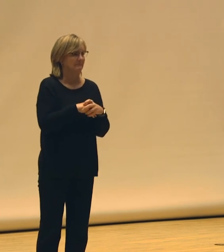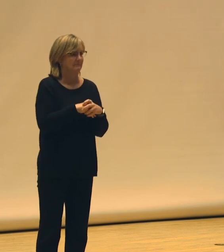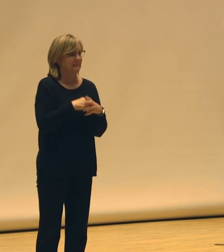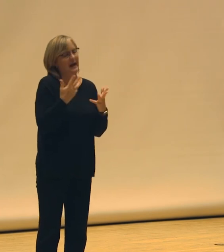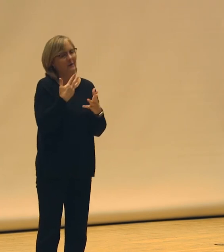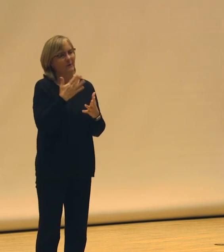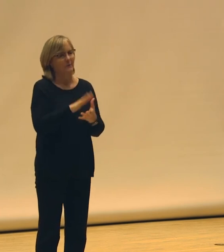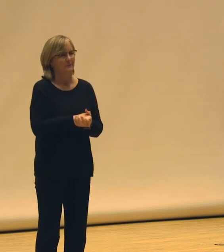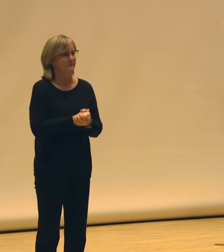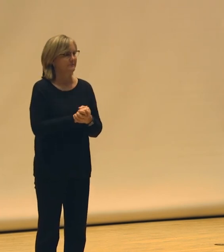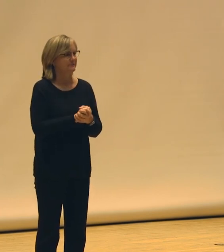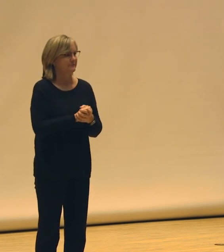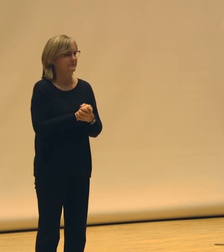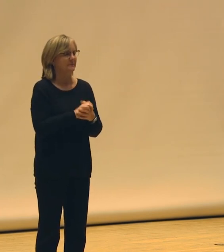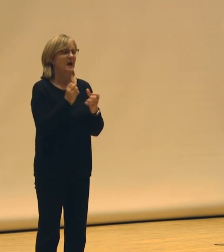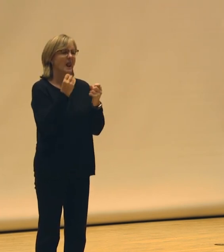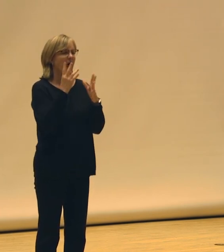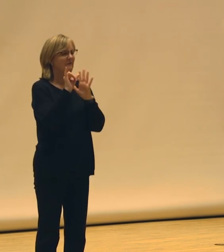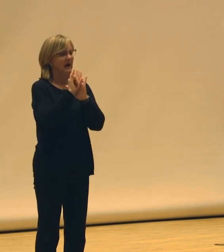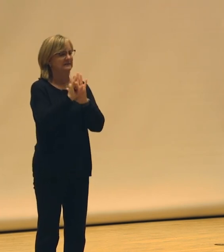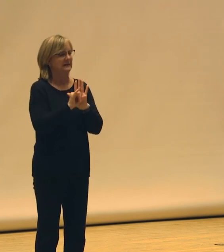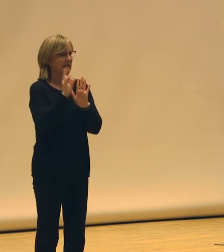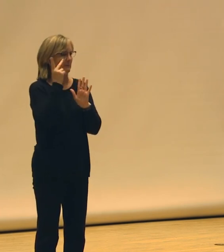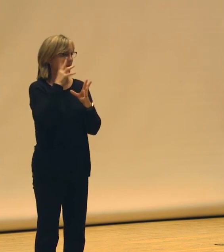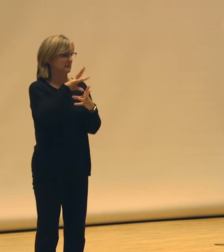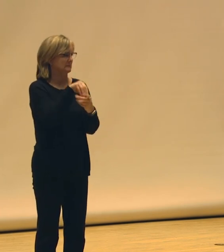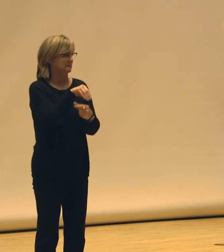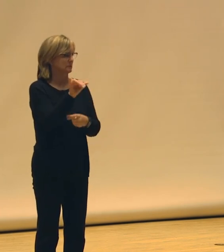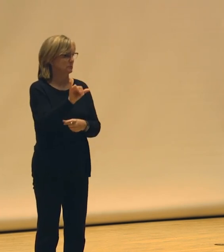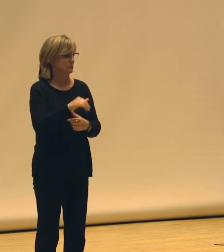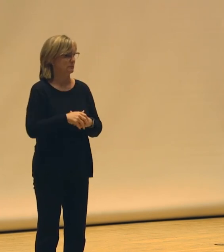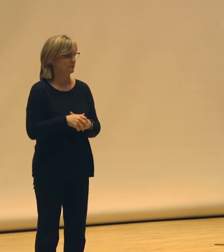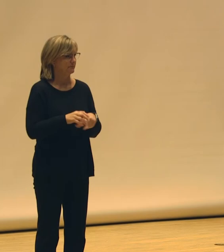I don't know. I There's a lot of identity politics in it too, friend.